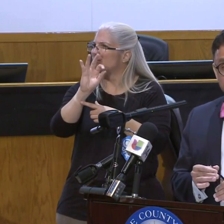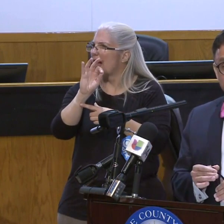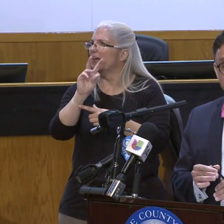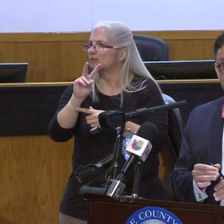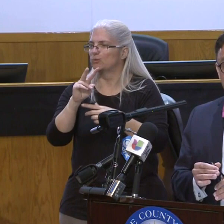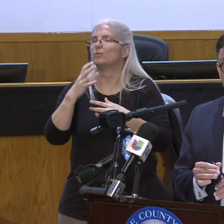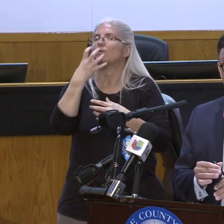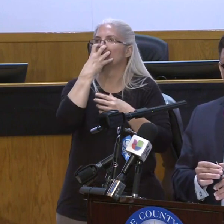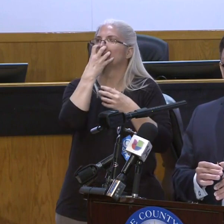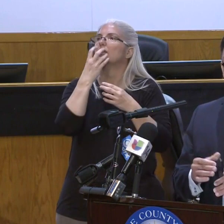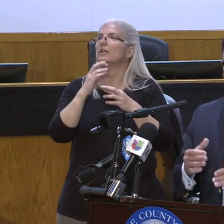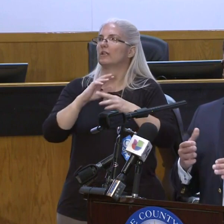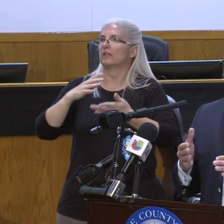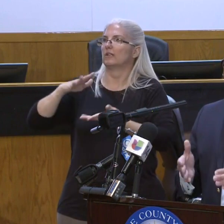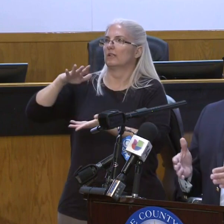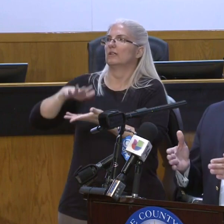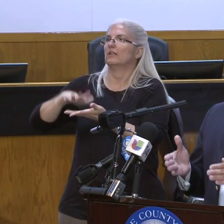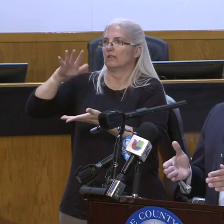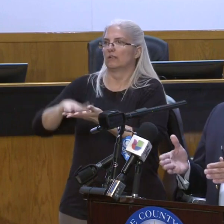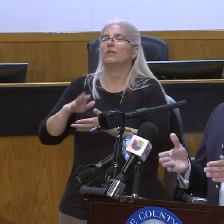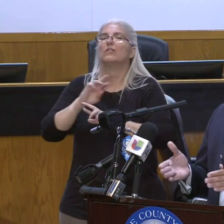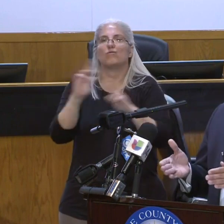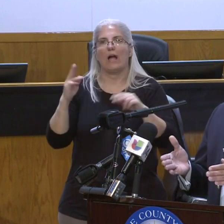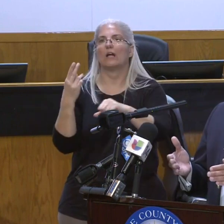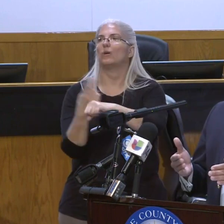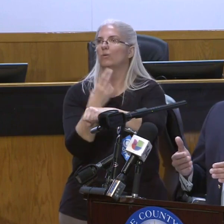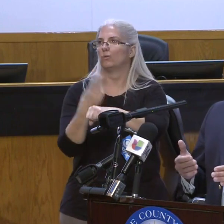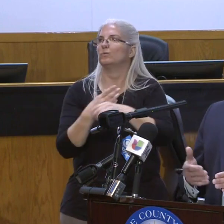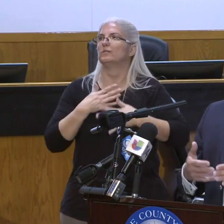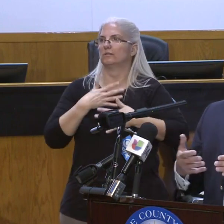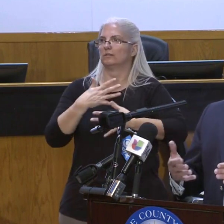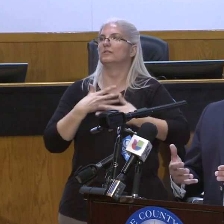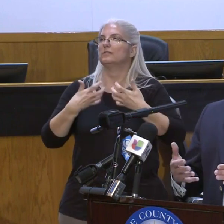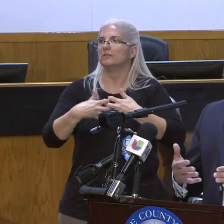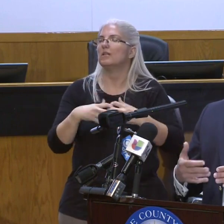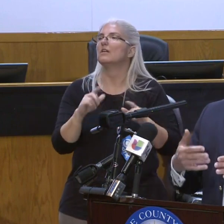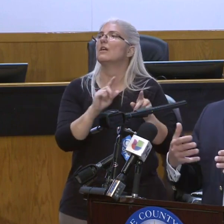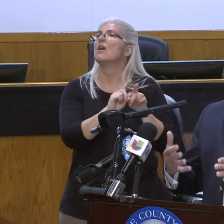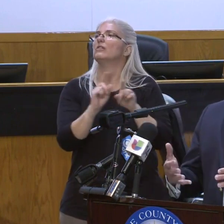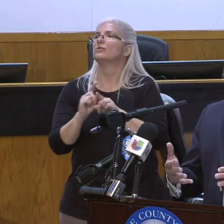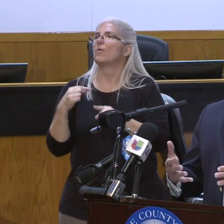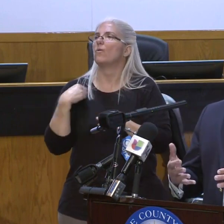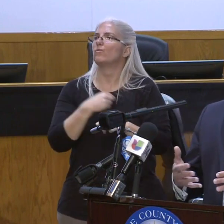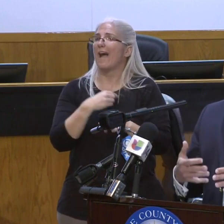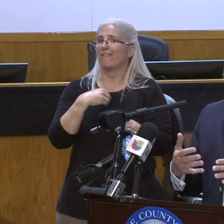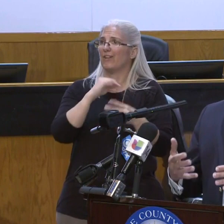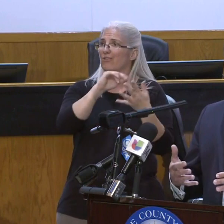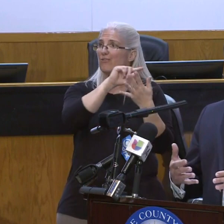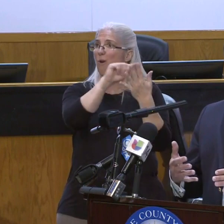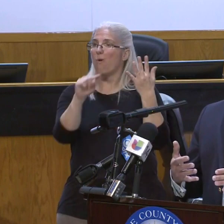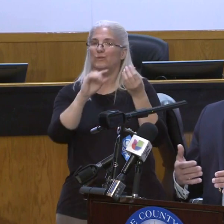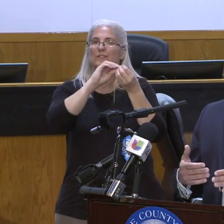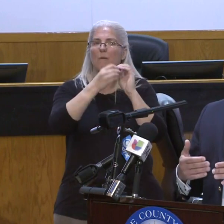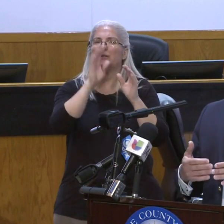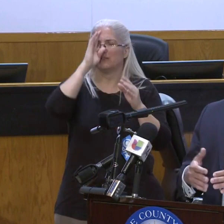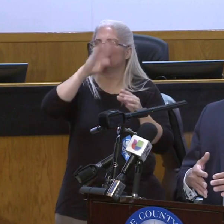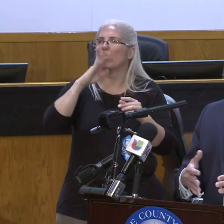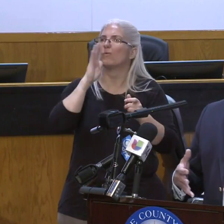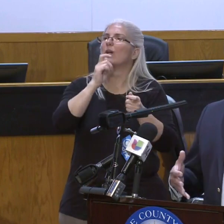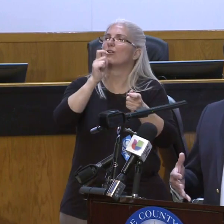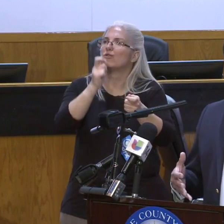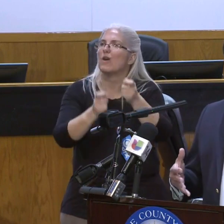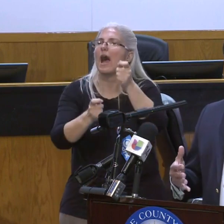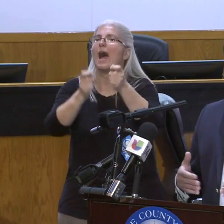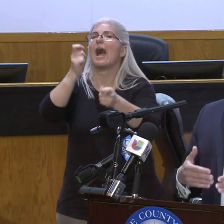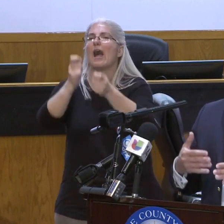there was a need. But we also want them to know that these numbers can change on a daily basis and